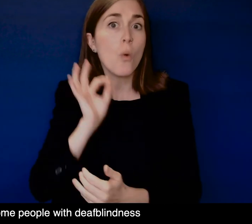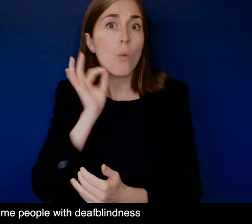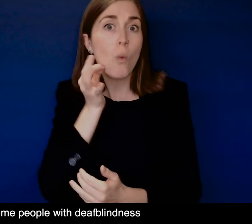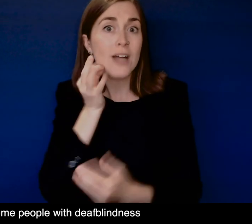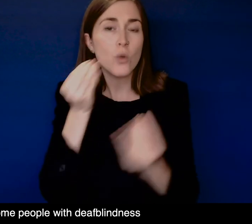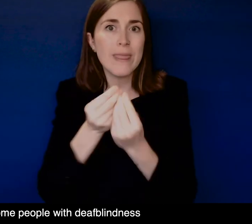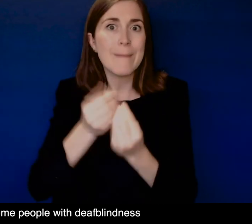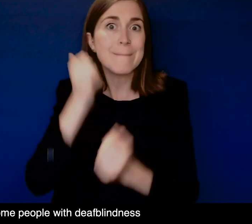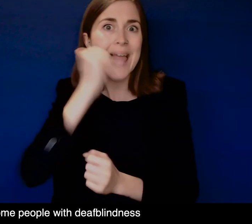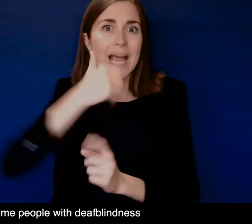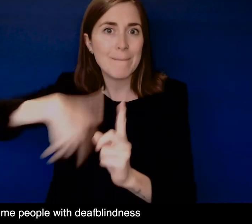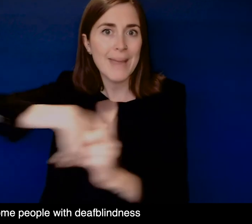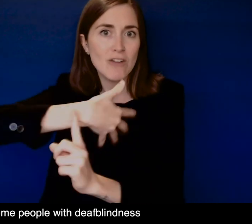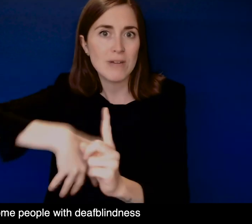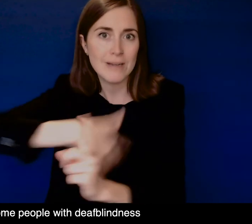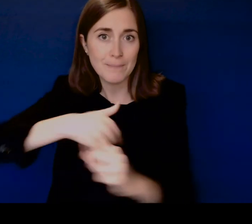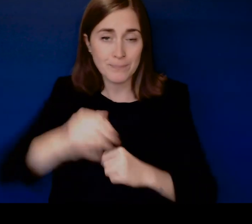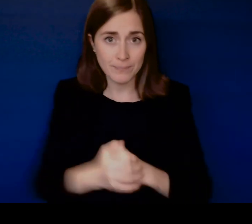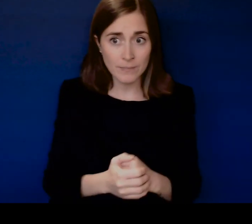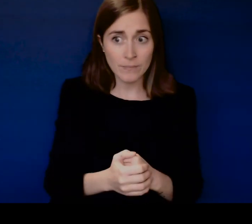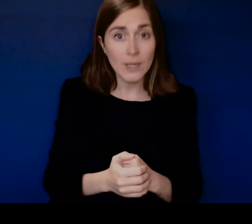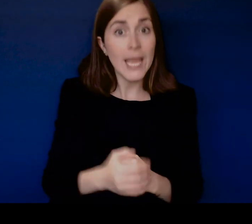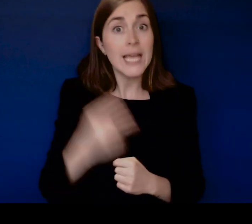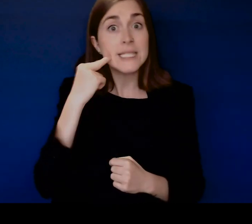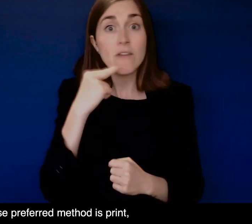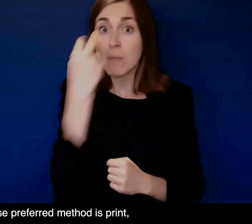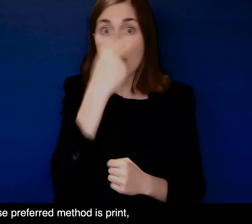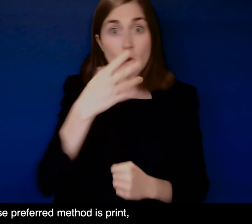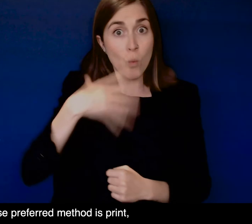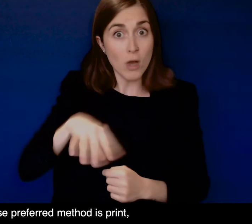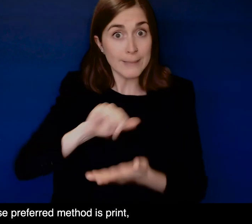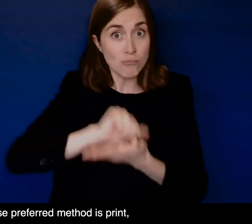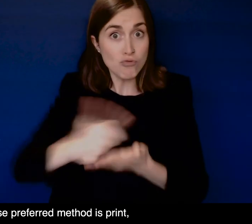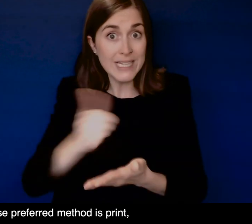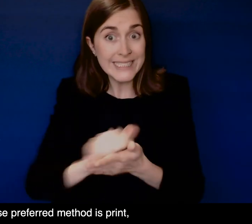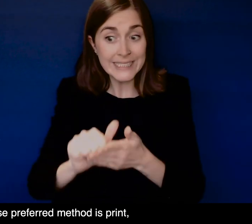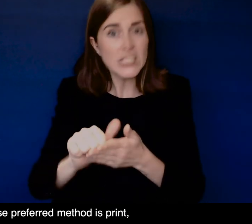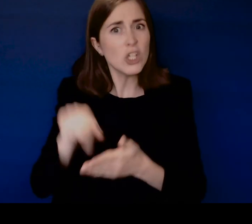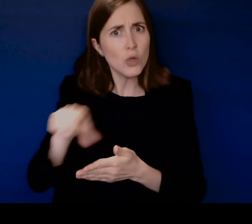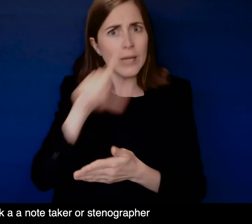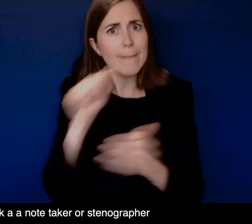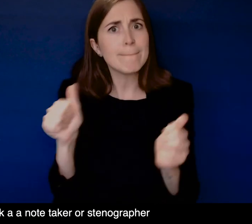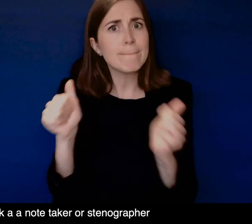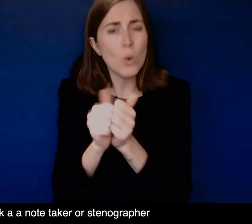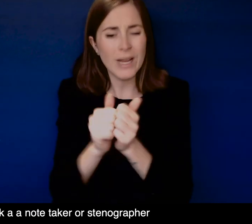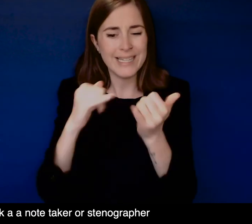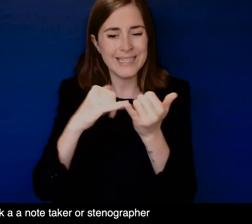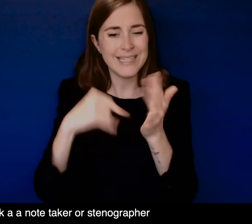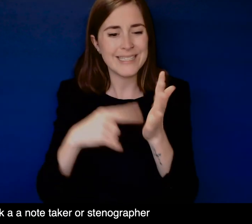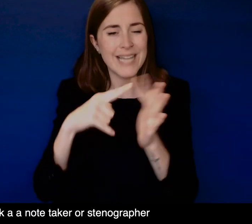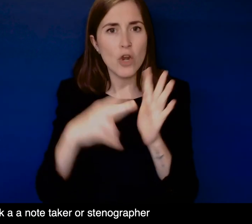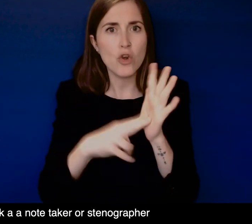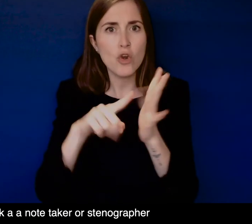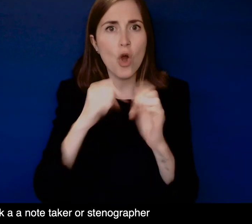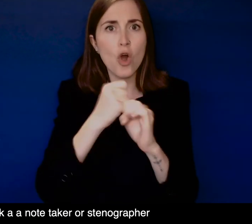deafblindness prefer white to on a black background For people whose preferred method is print It is important to book a